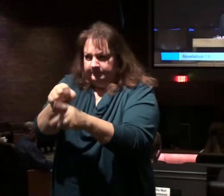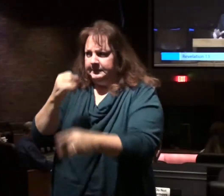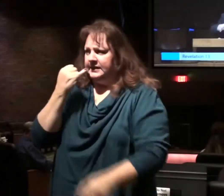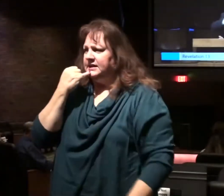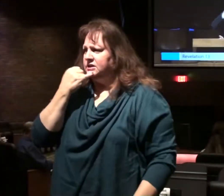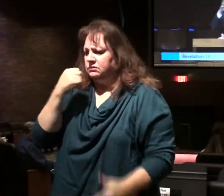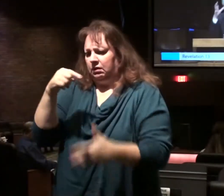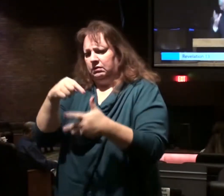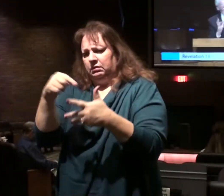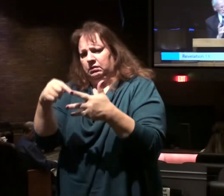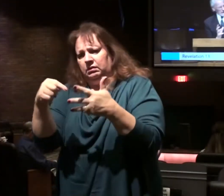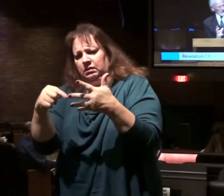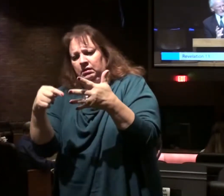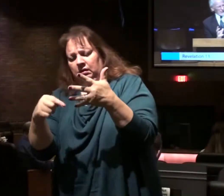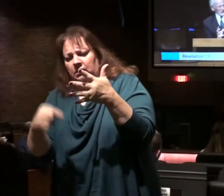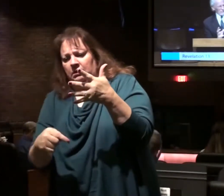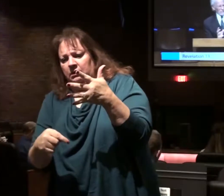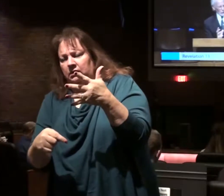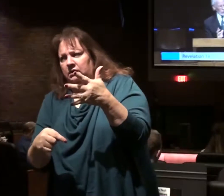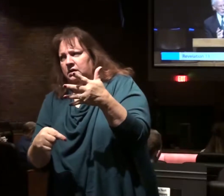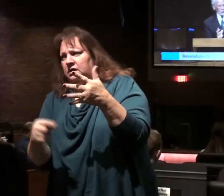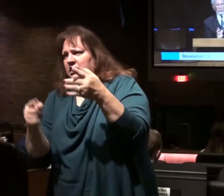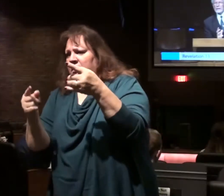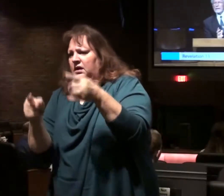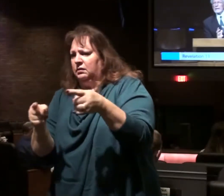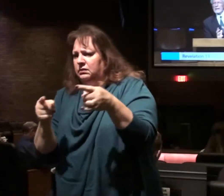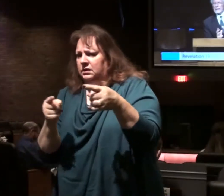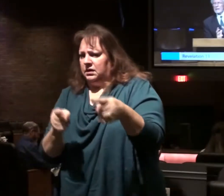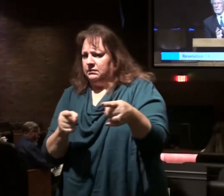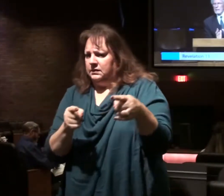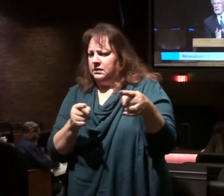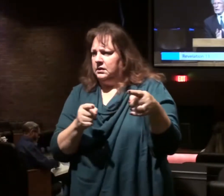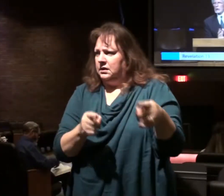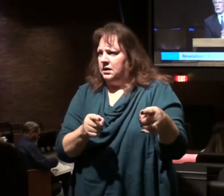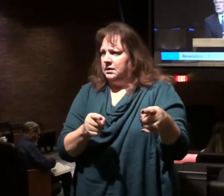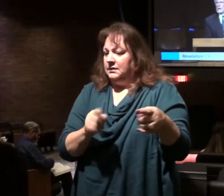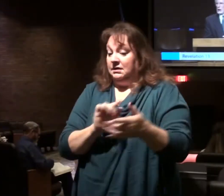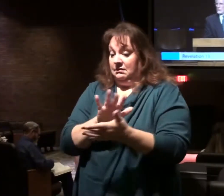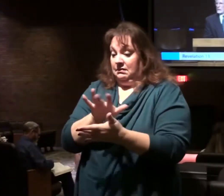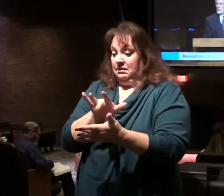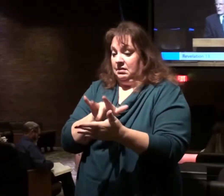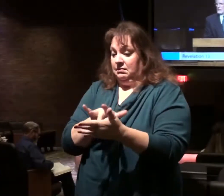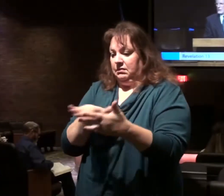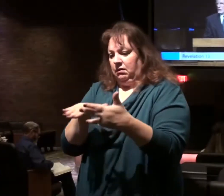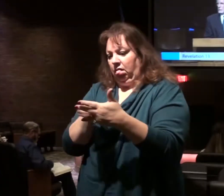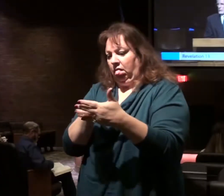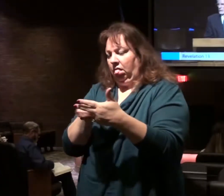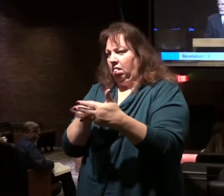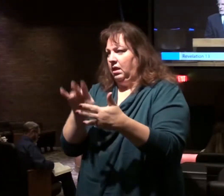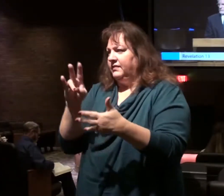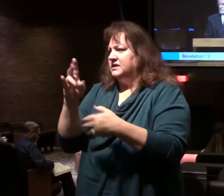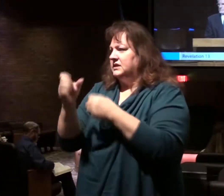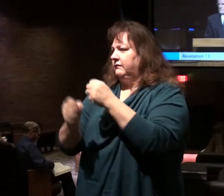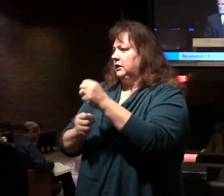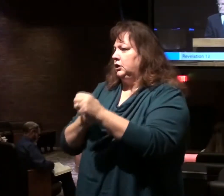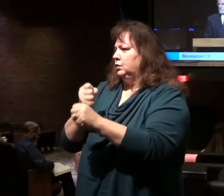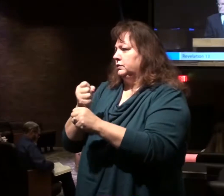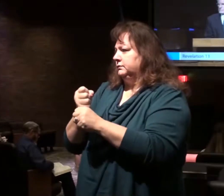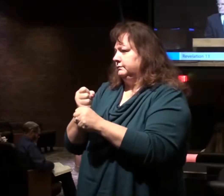All these things begin to unfold in the middle of this seven-year period.